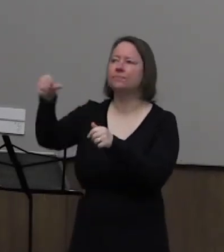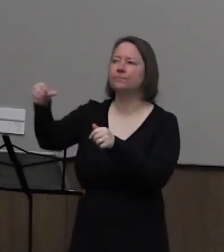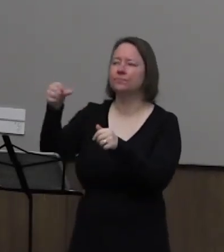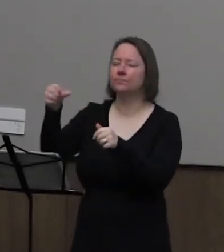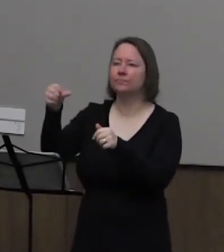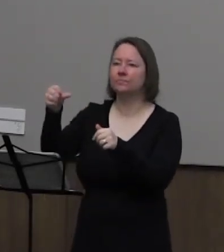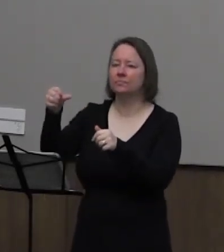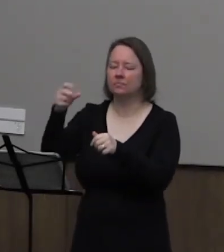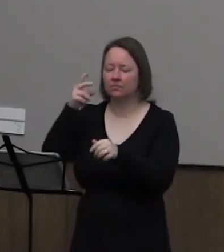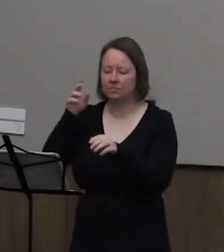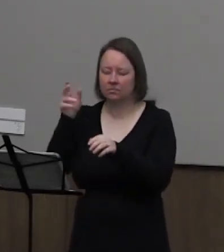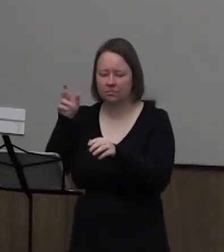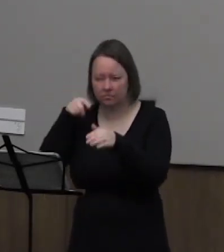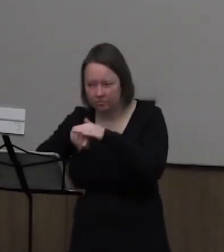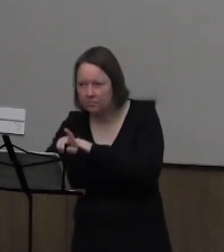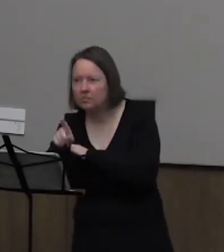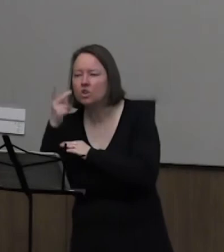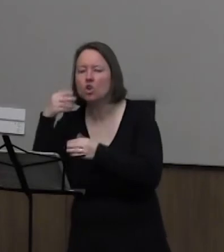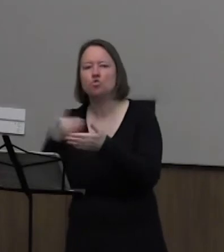stood at my doorstep.